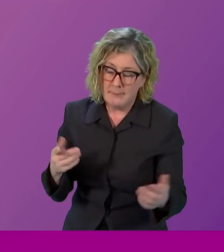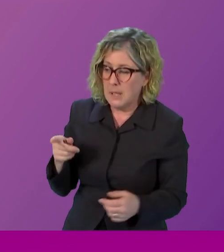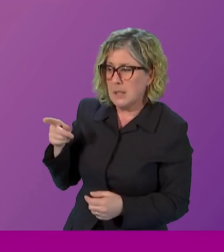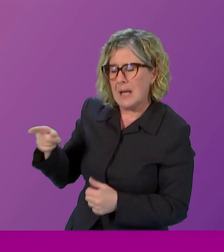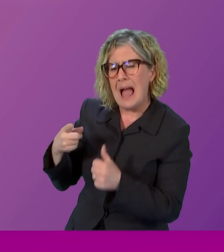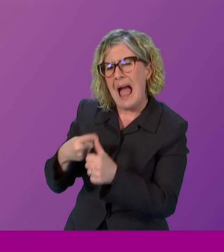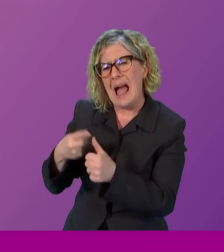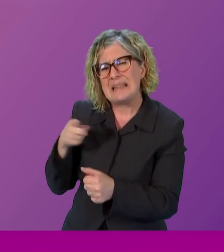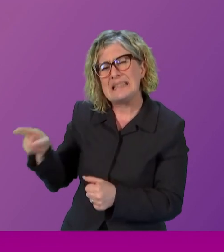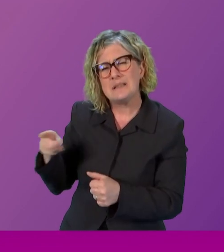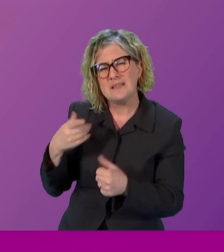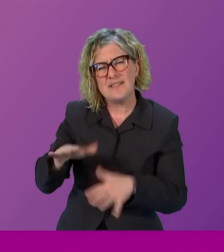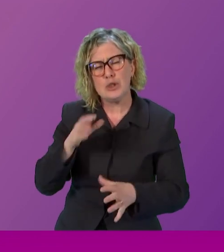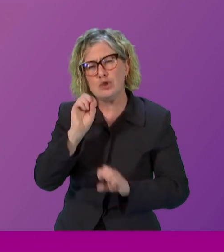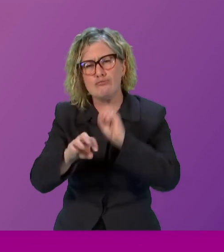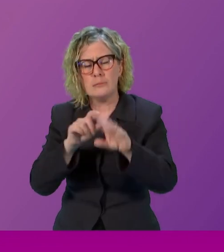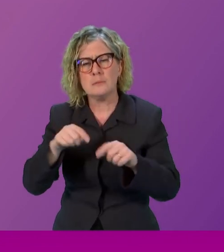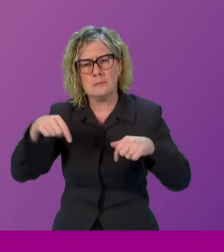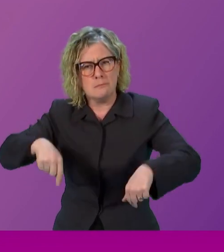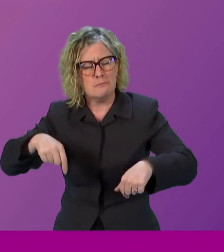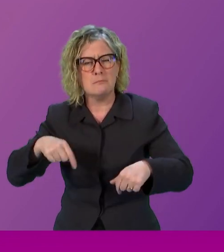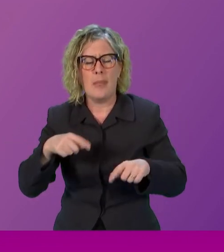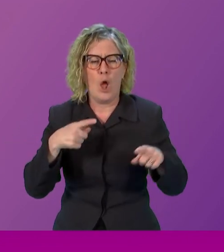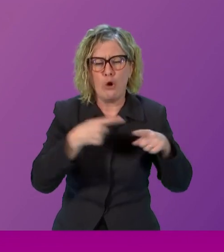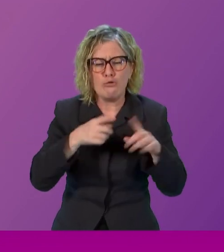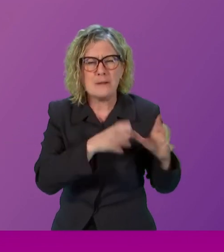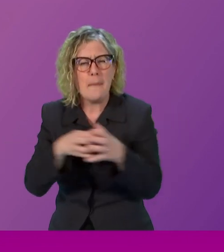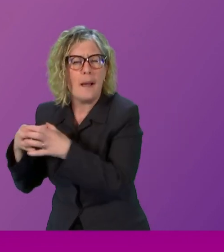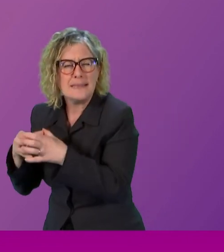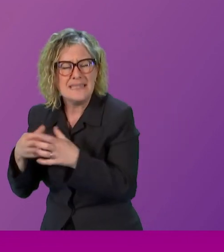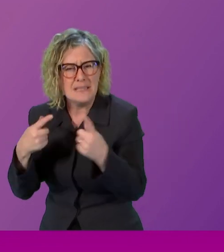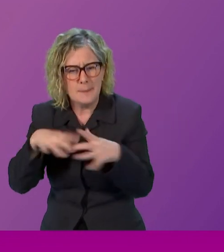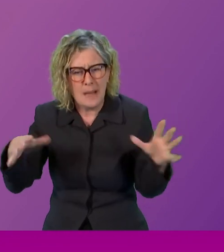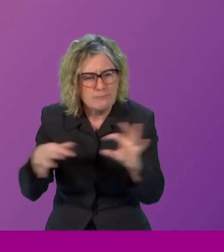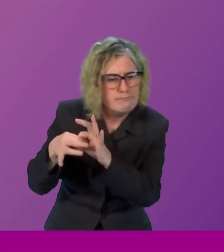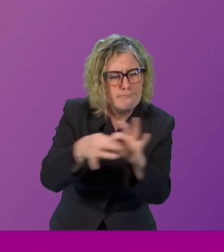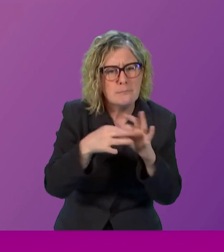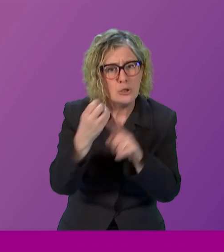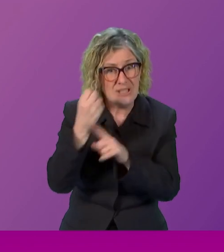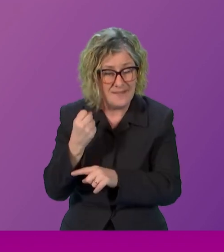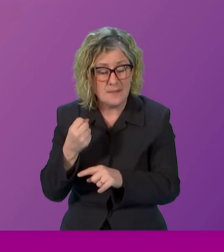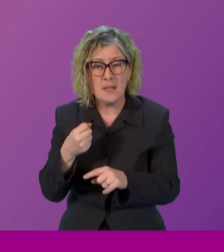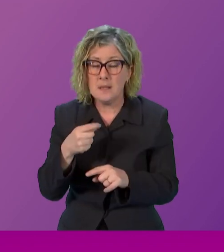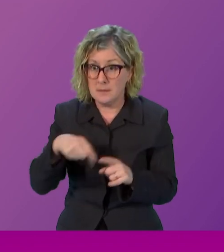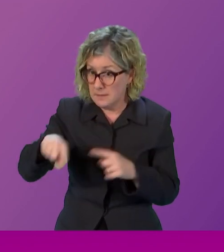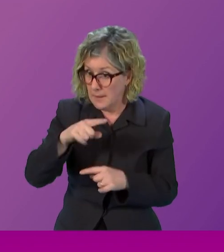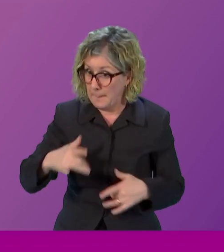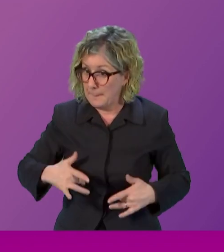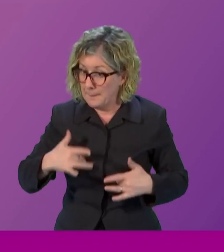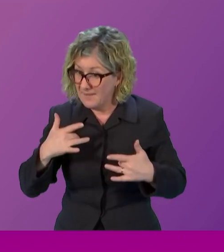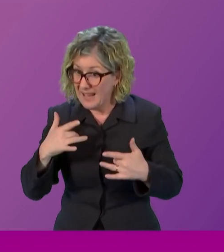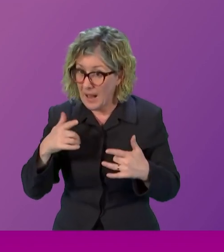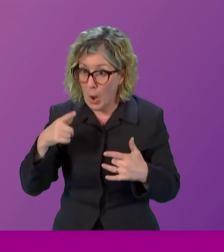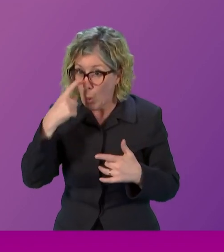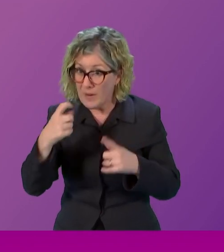cross-party achievements many of them were we should ask ourselves how many of them do we really believe would have been possible without women